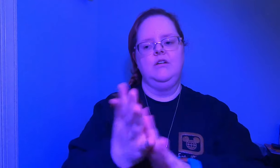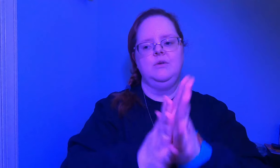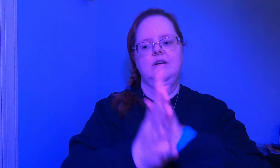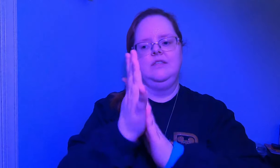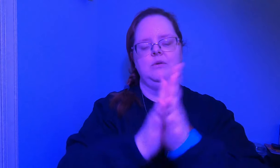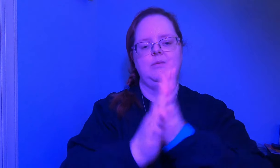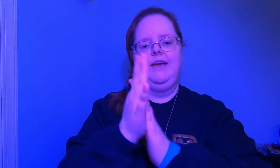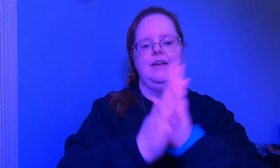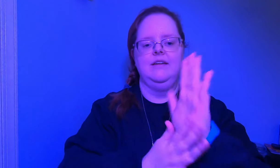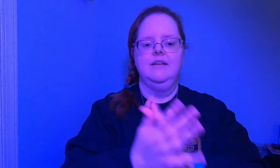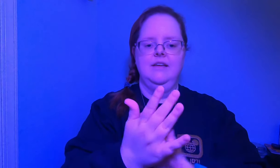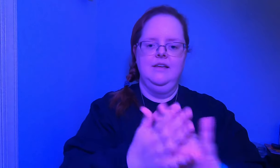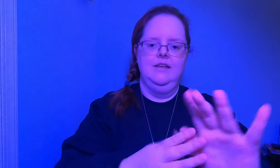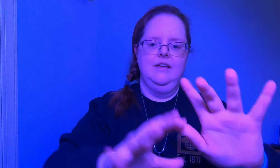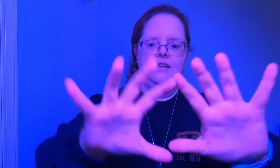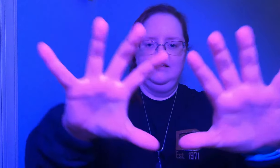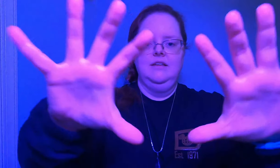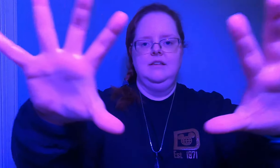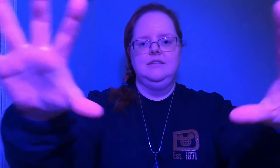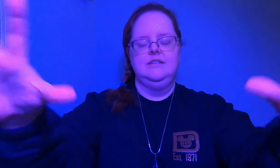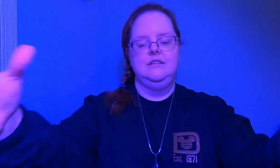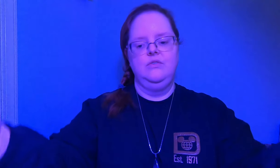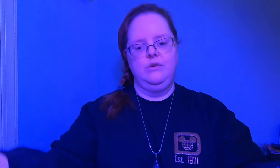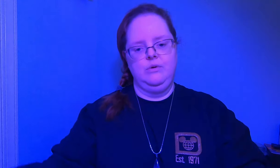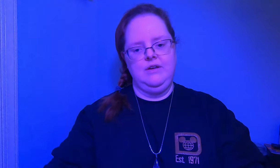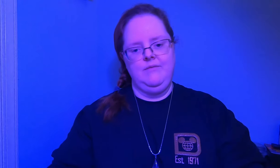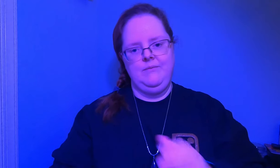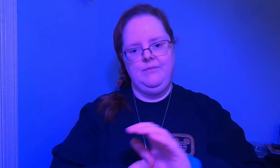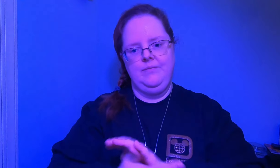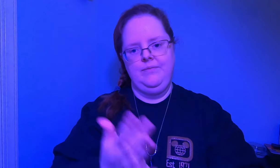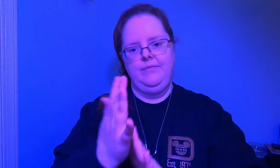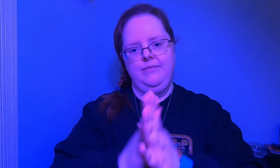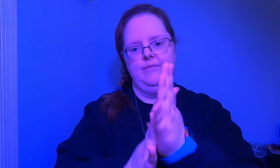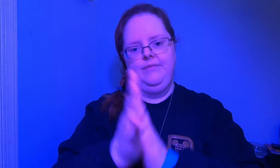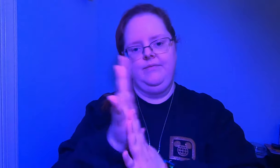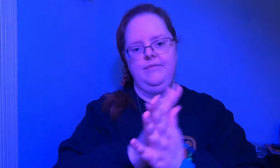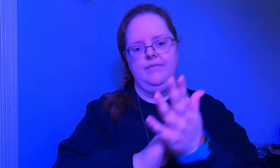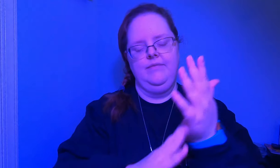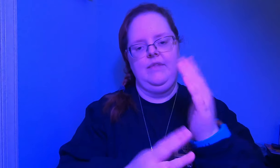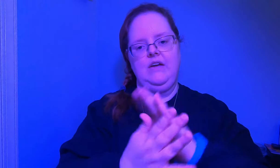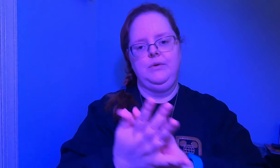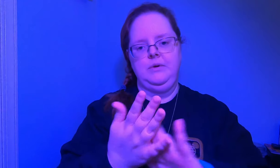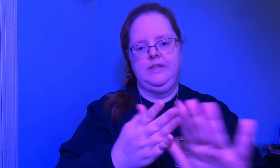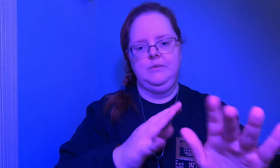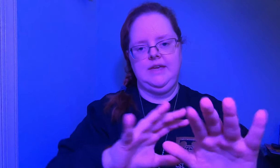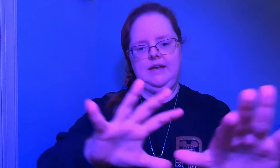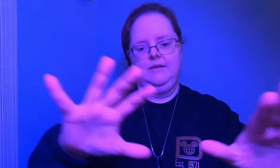onward that we may assist everyone everyone that we can